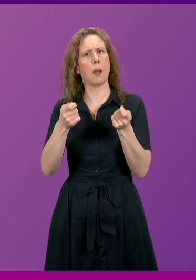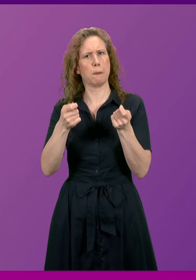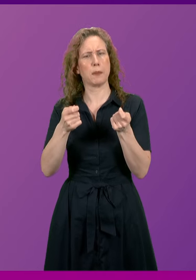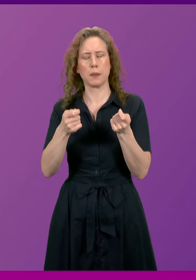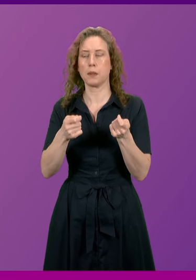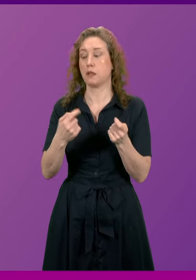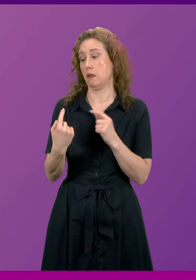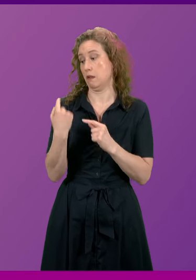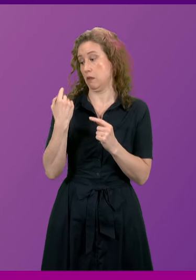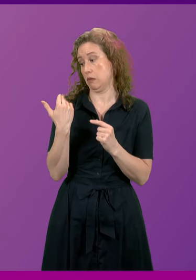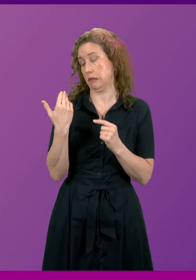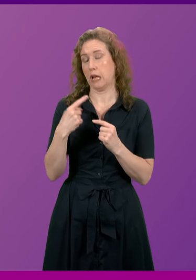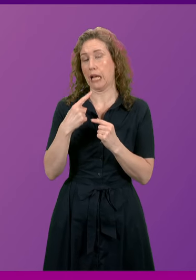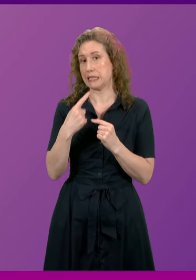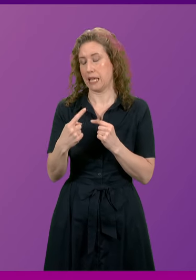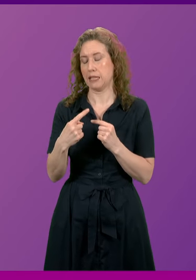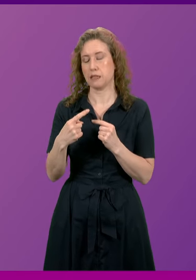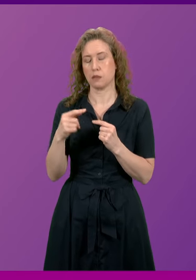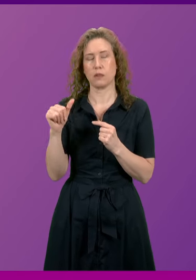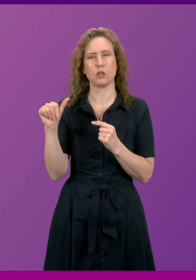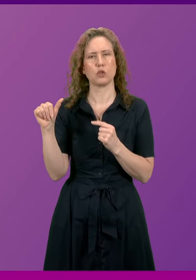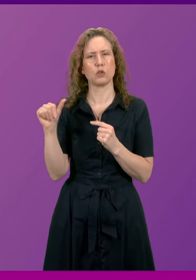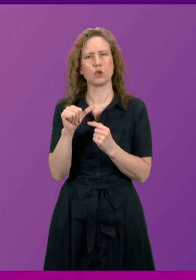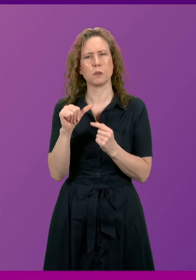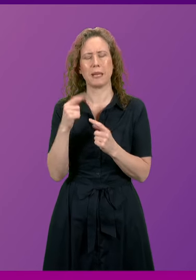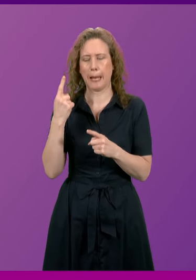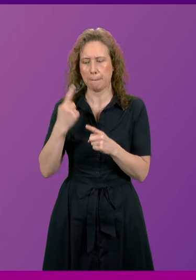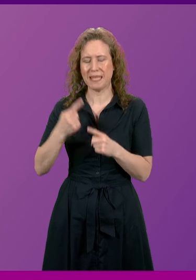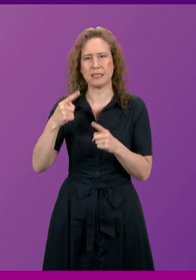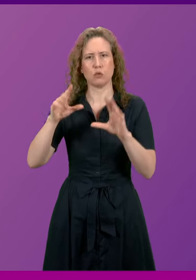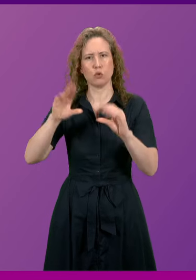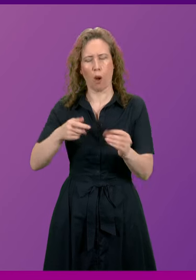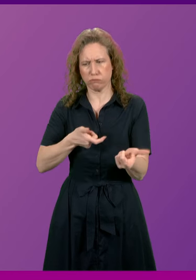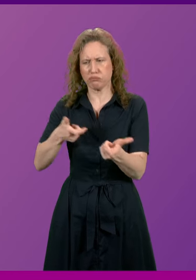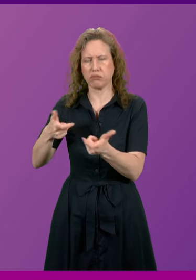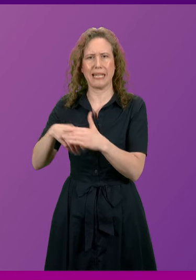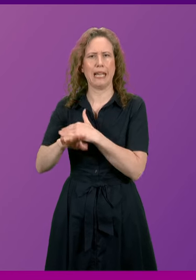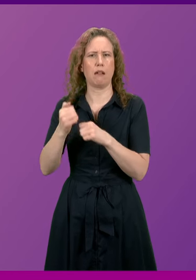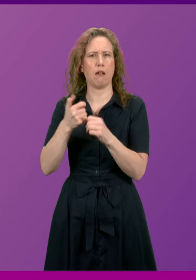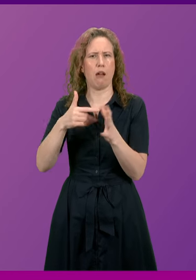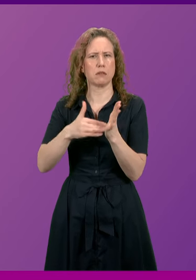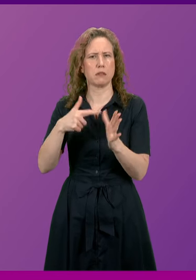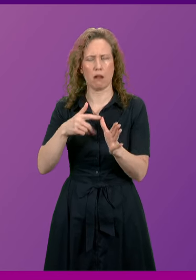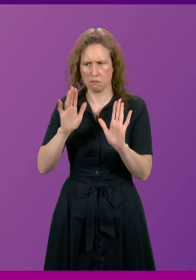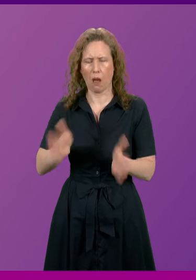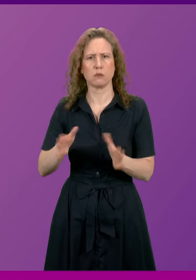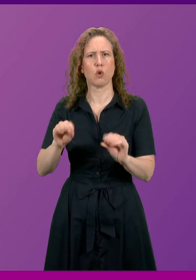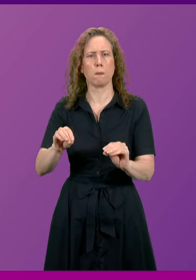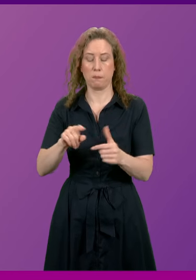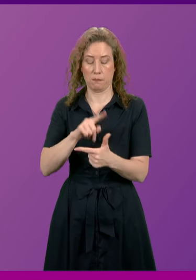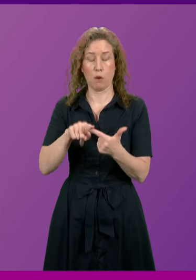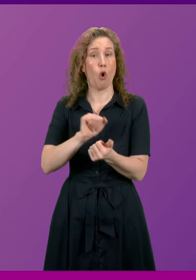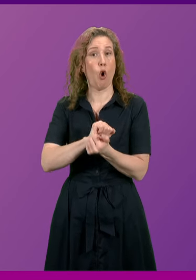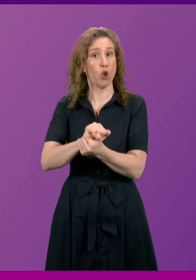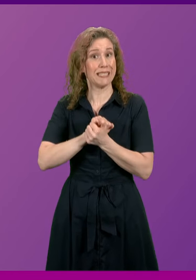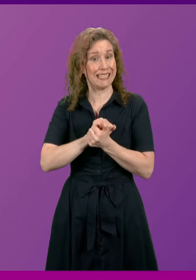what I said the other day I indicated that there should be an immediate ceasefire in Gaza that the hostages who